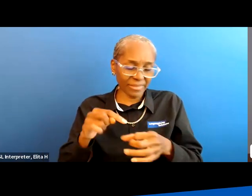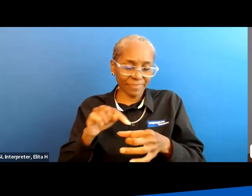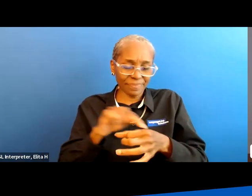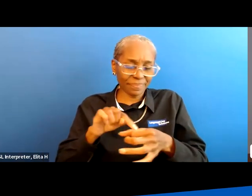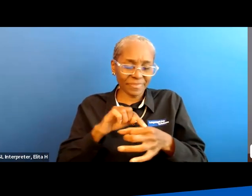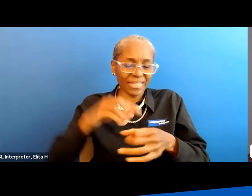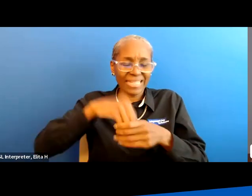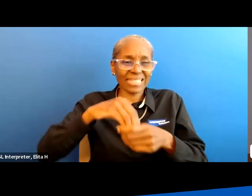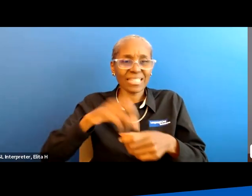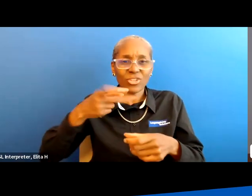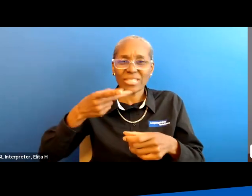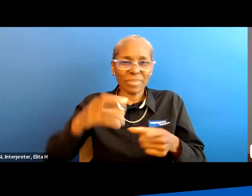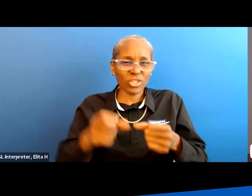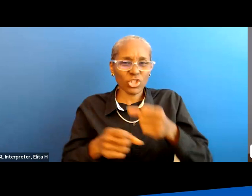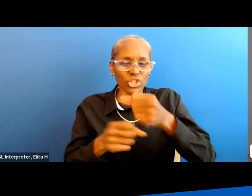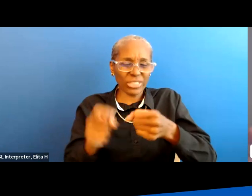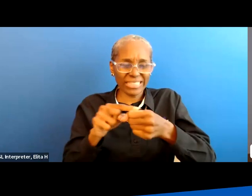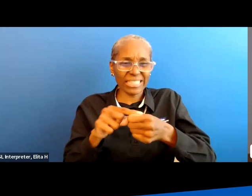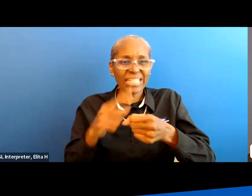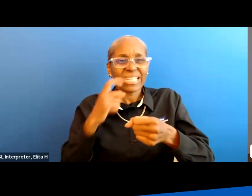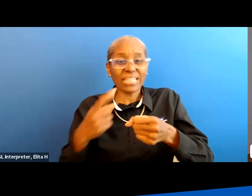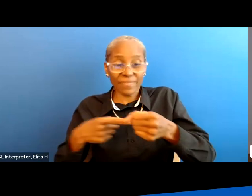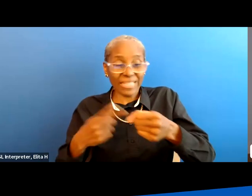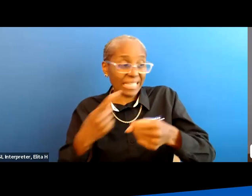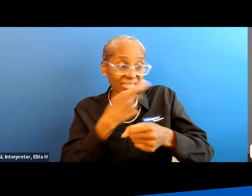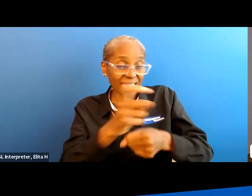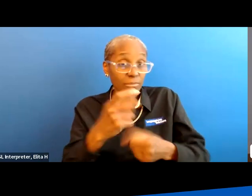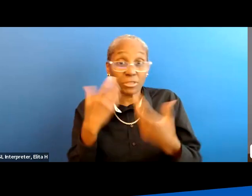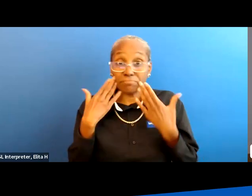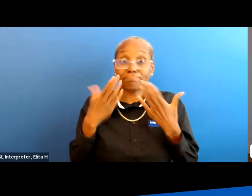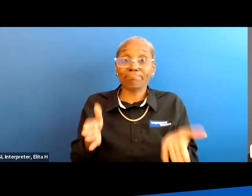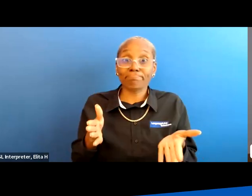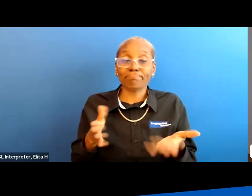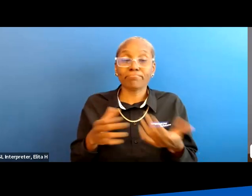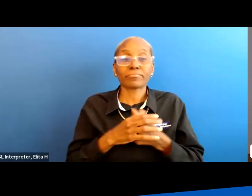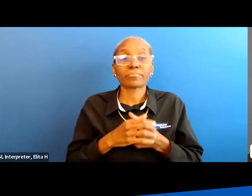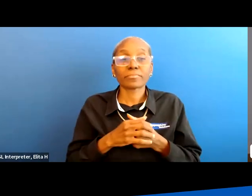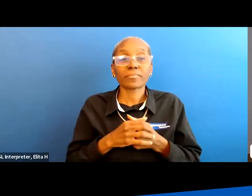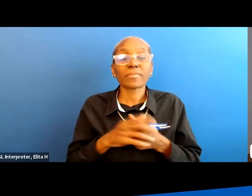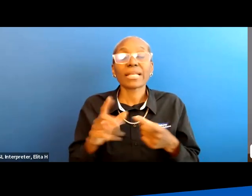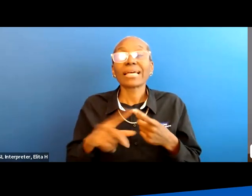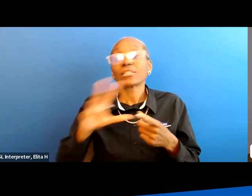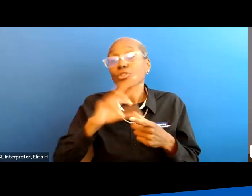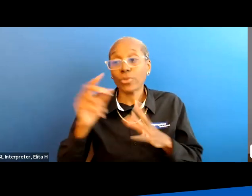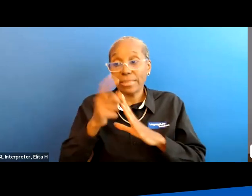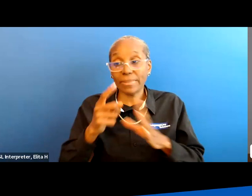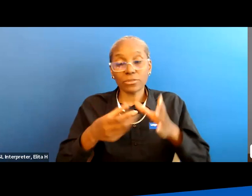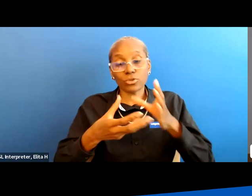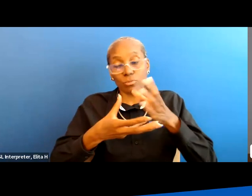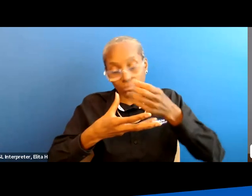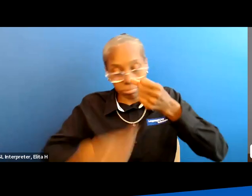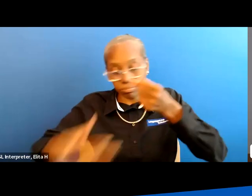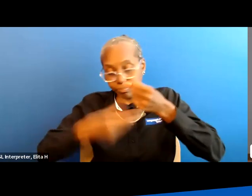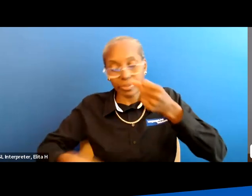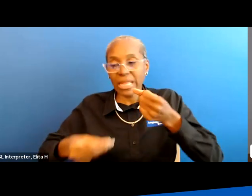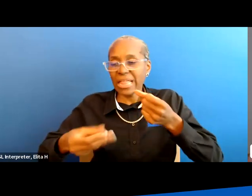internal sphincter if it causes damage to that that i do not know um then it takes 30 minutes to do it then you have to